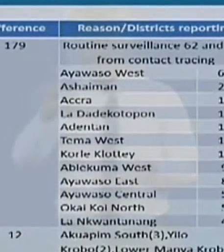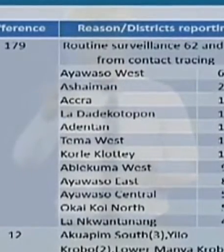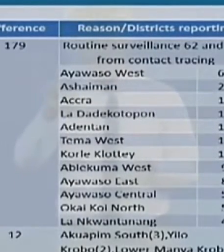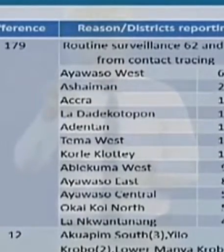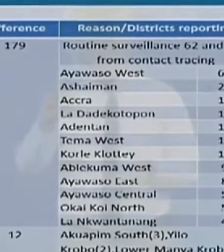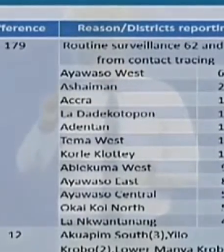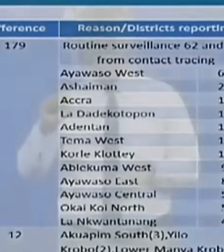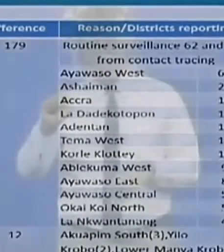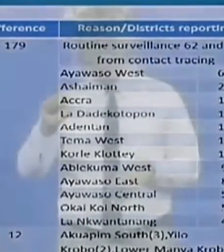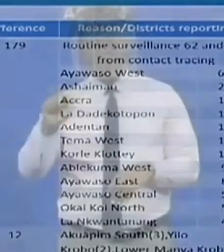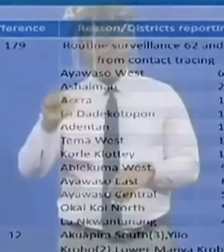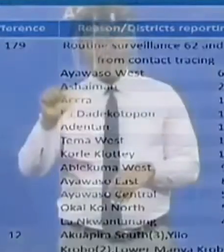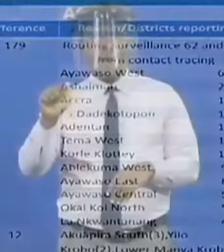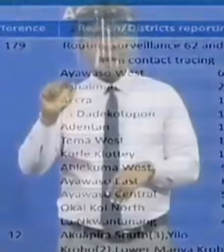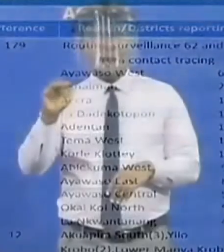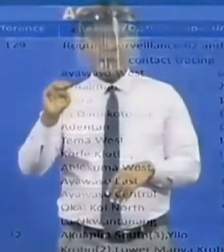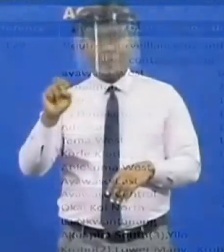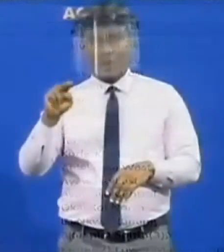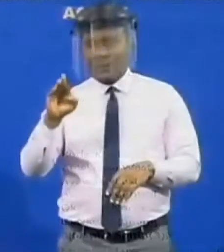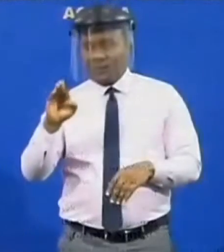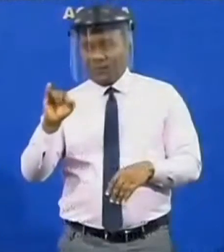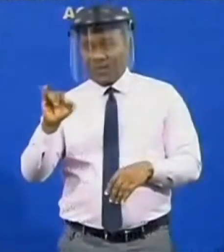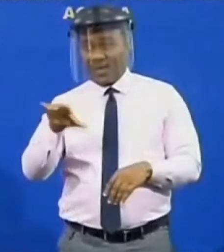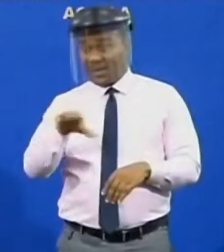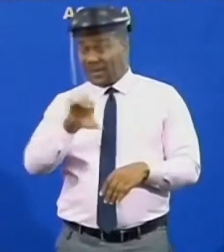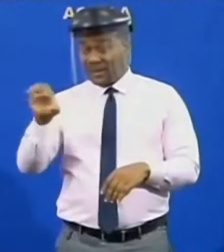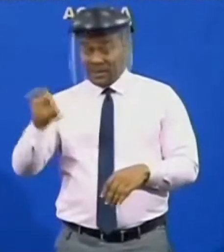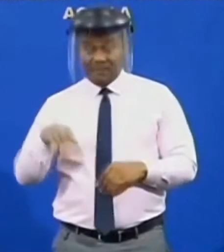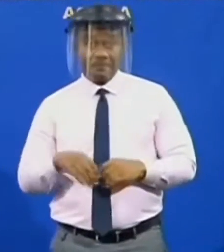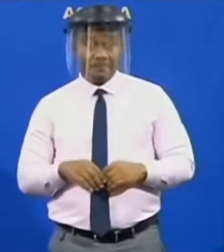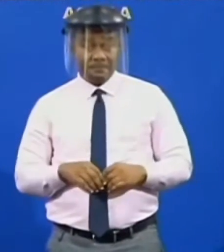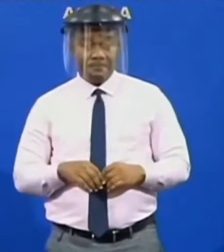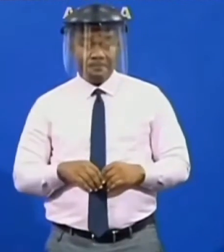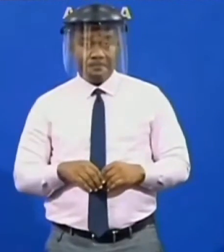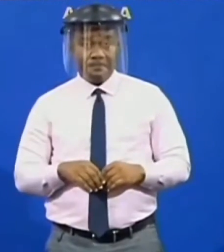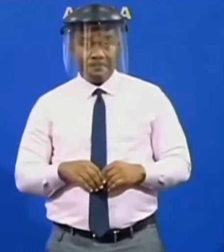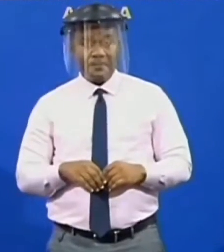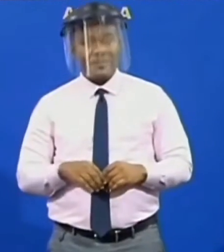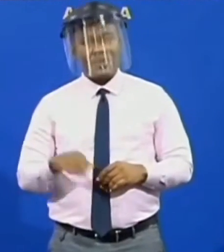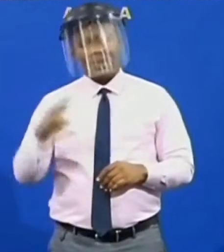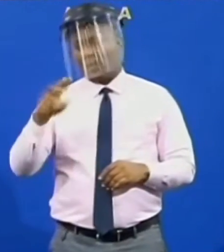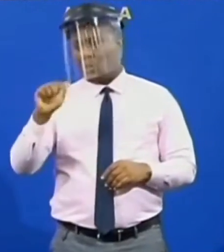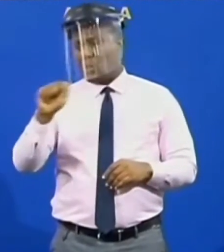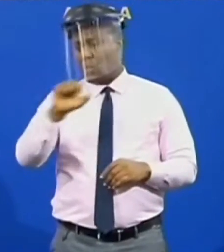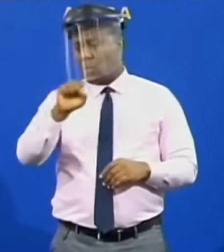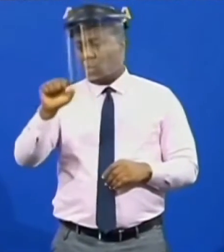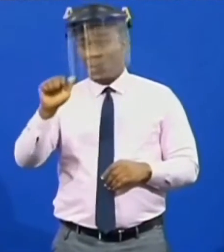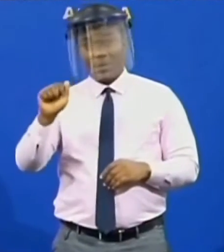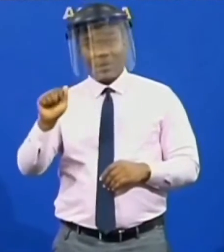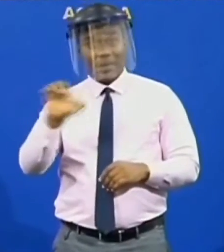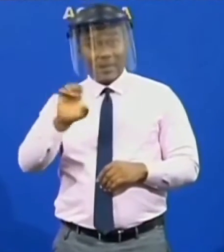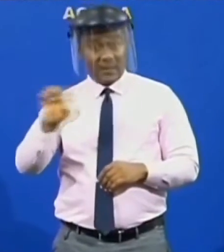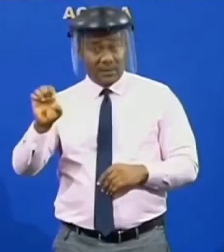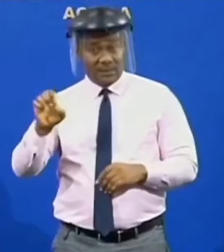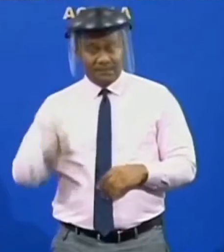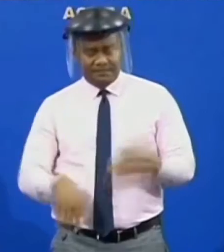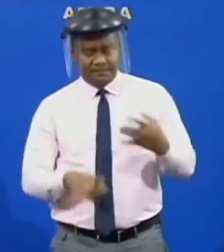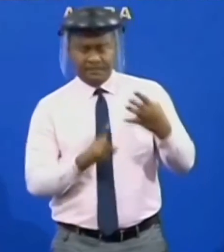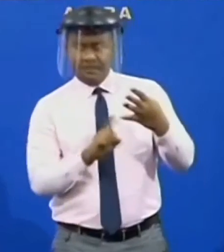asjama and pasar east the asaPeic region reported